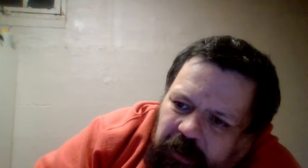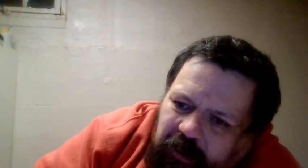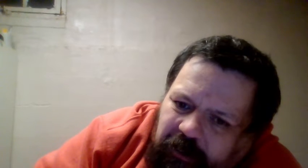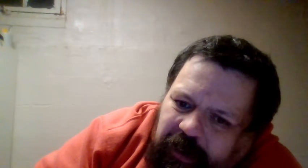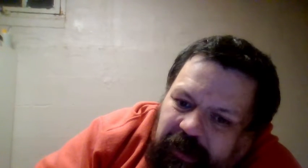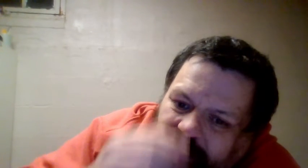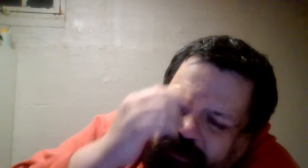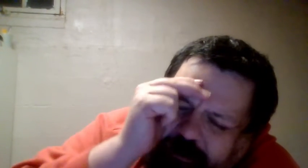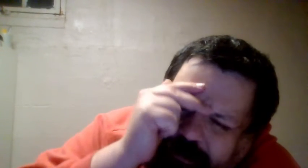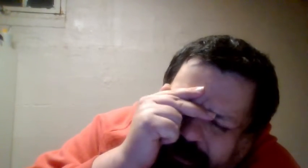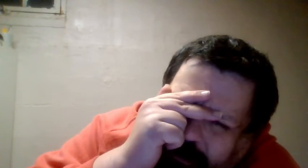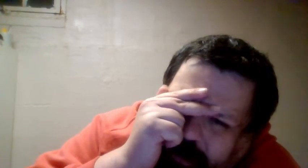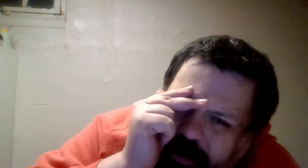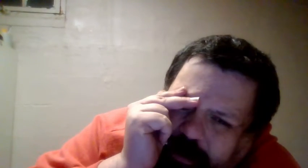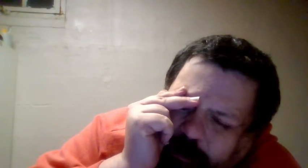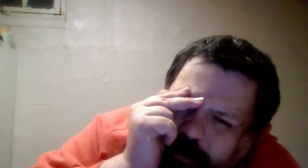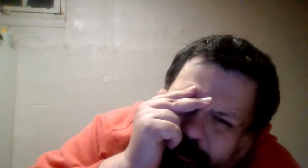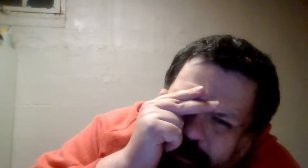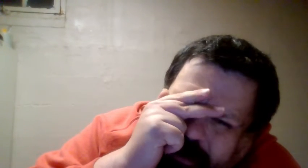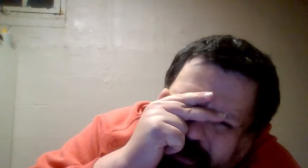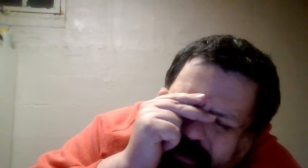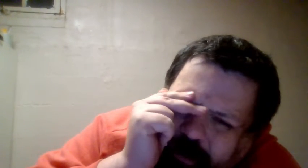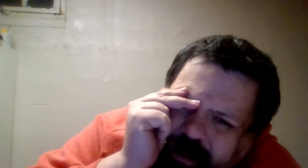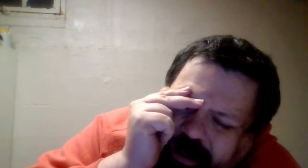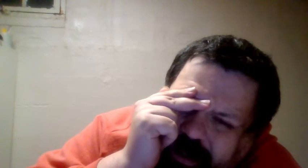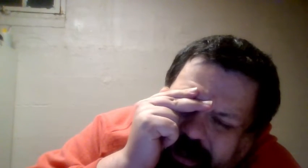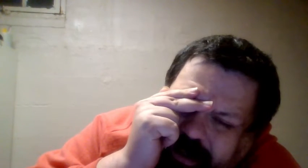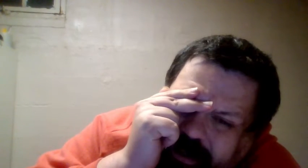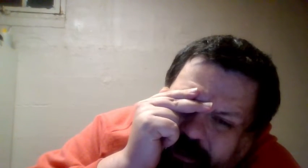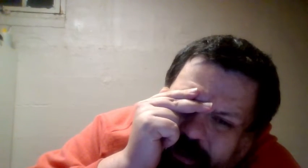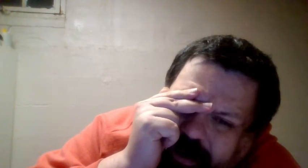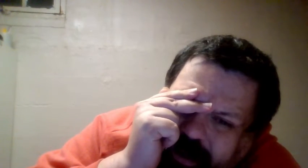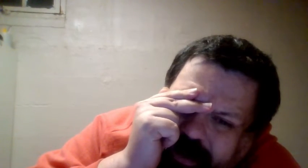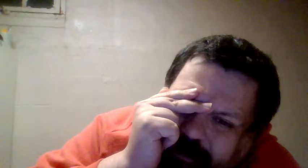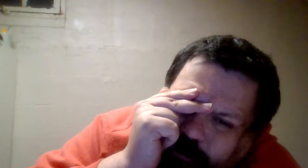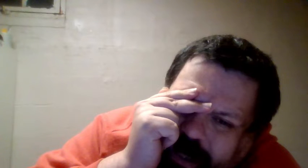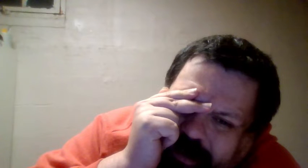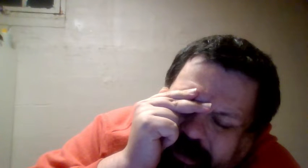So, guys, go ahead and give me your opinions on what you think of this, what you think of this mess.